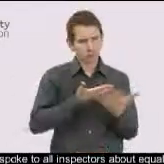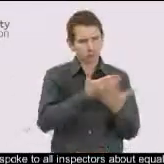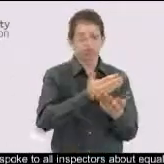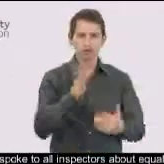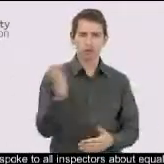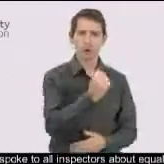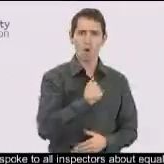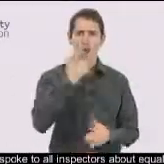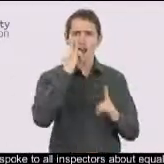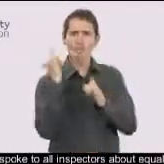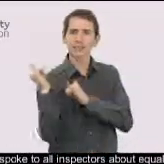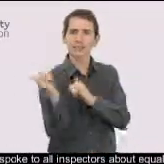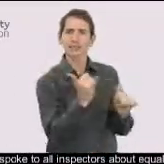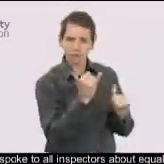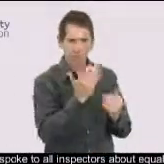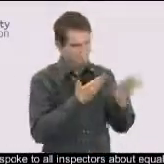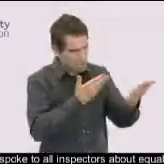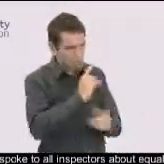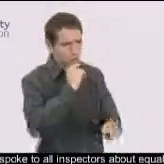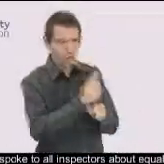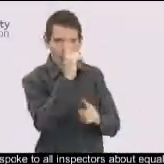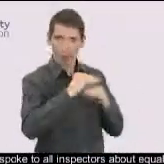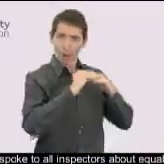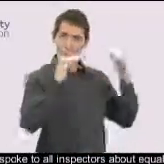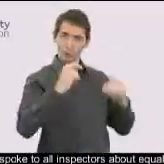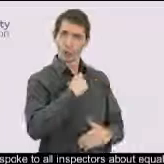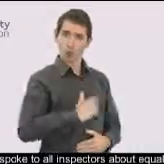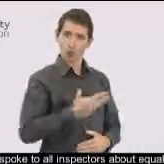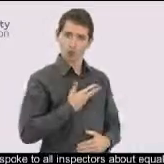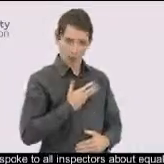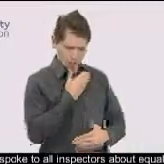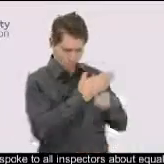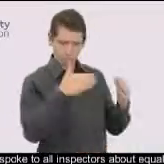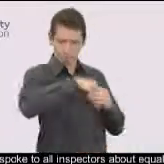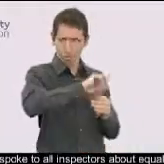We spoke to all inspectors about equality and human rights as part of their training.